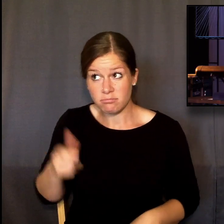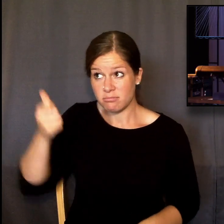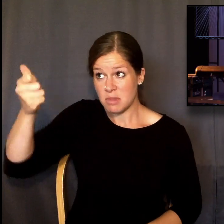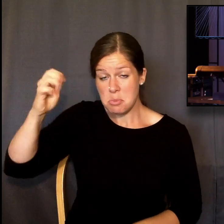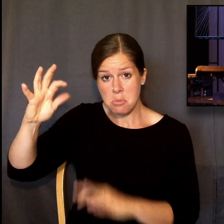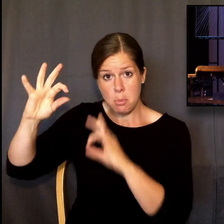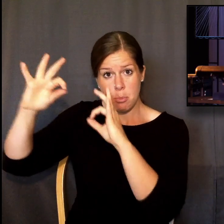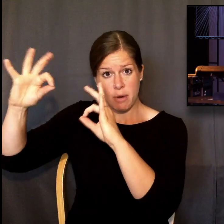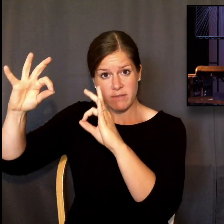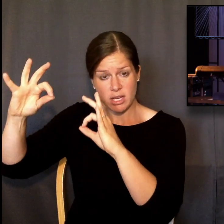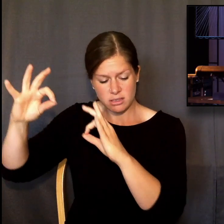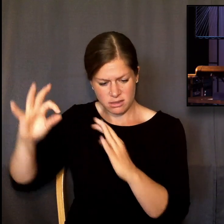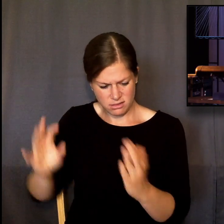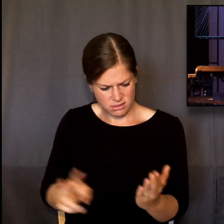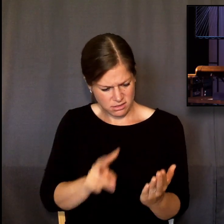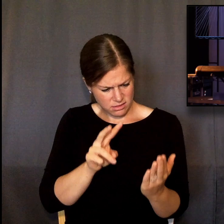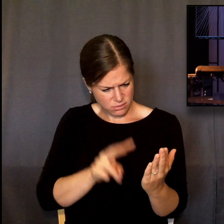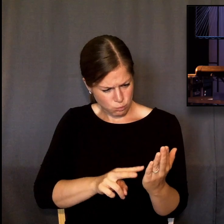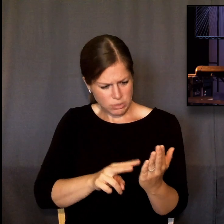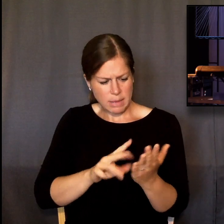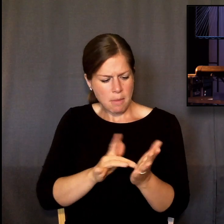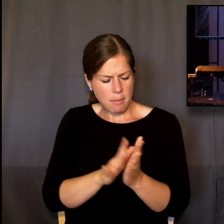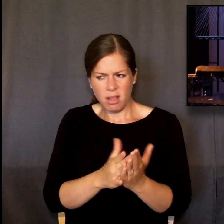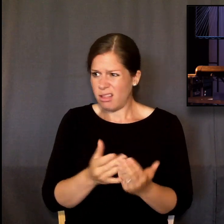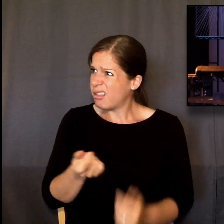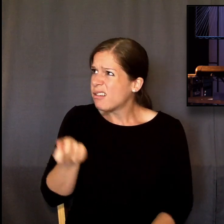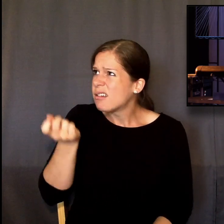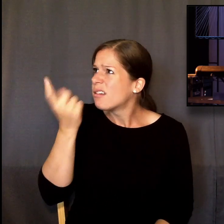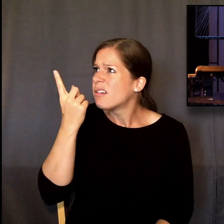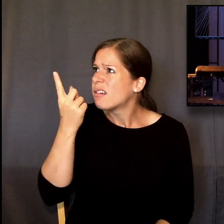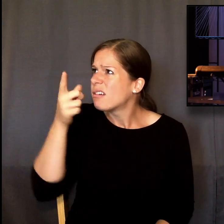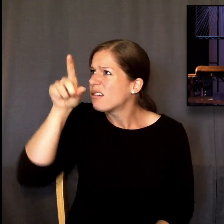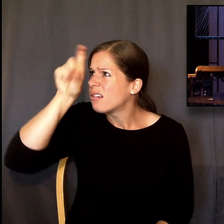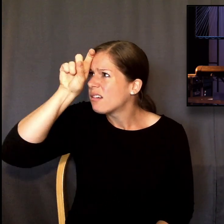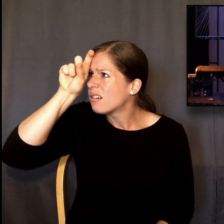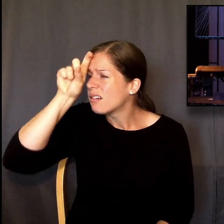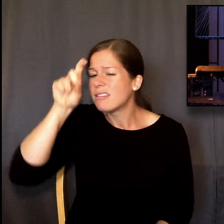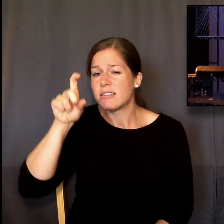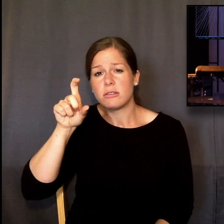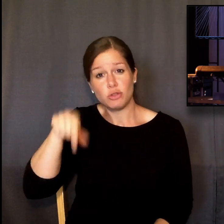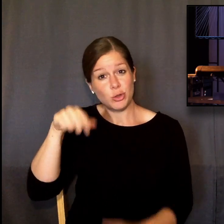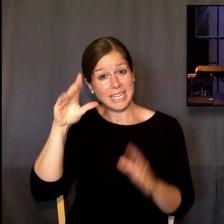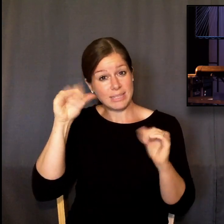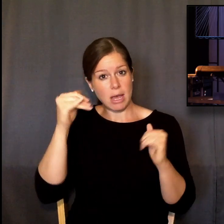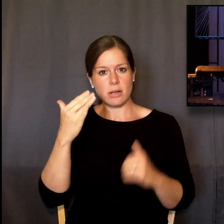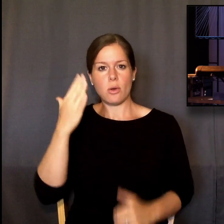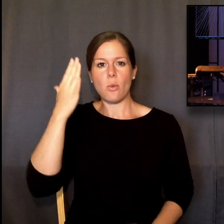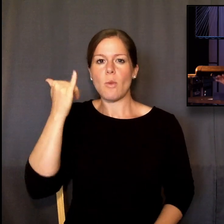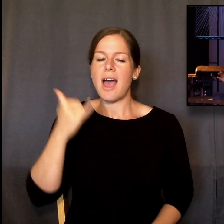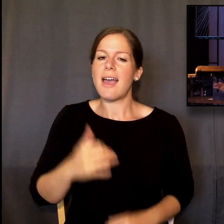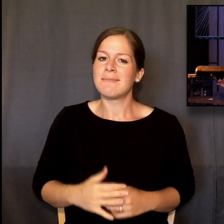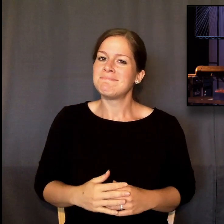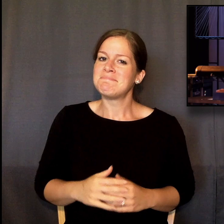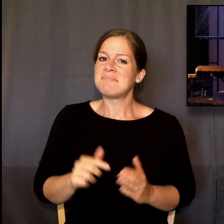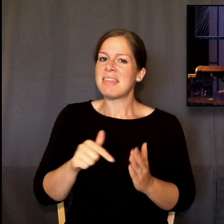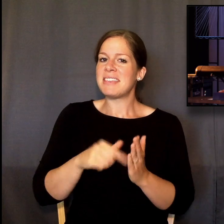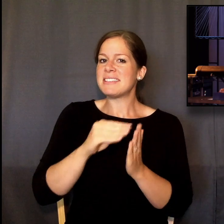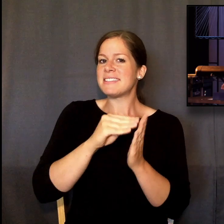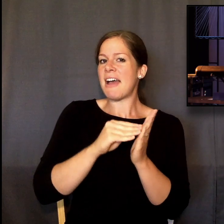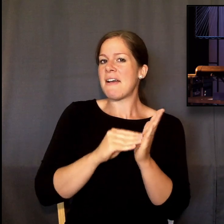that because this is not a human document completely. Ultimately, the Bible is a divine supernatural document